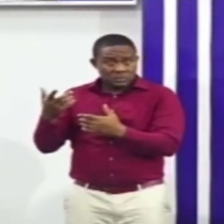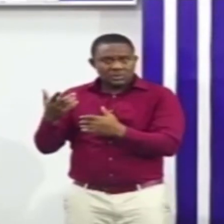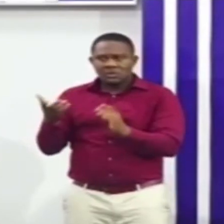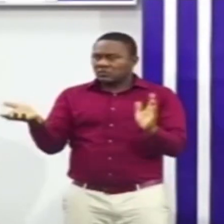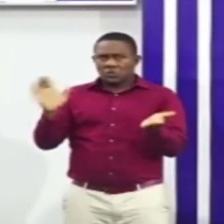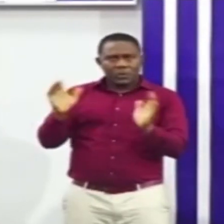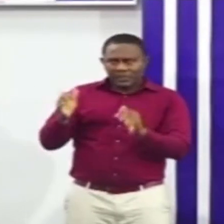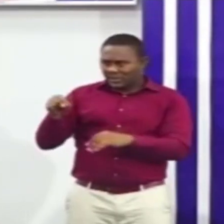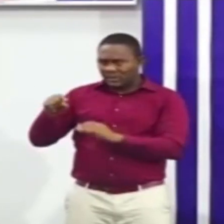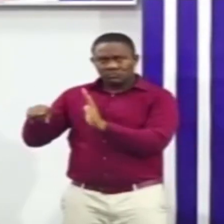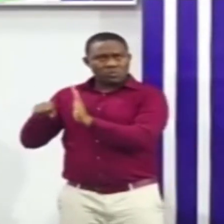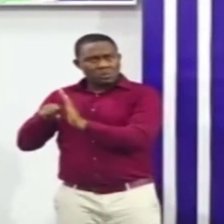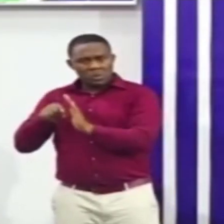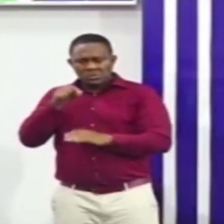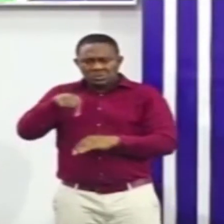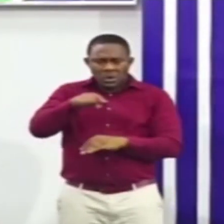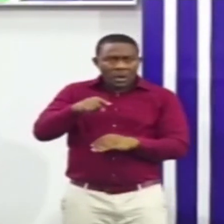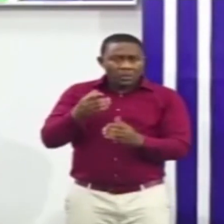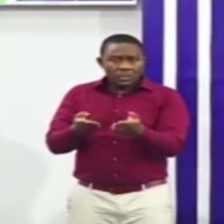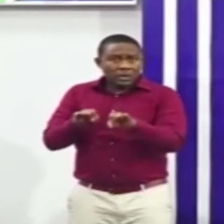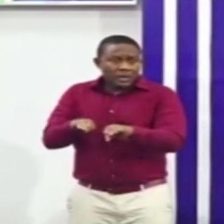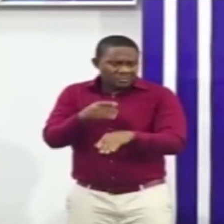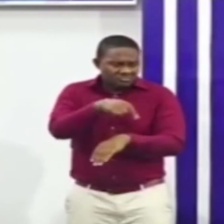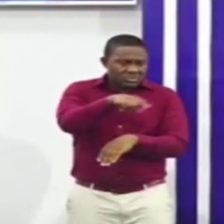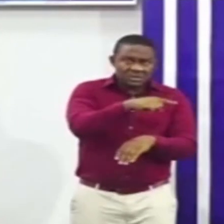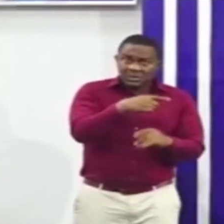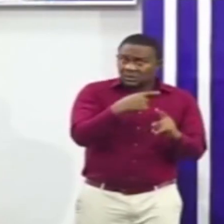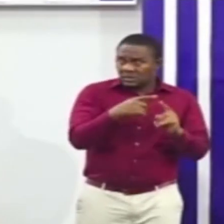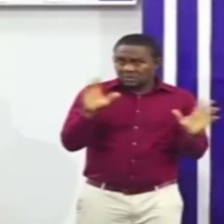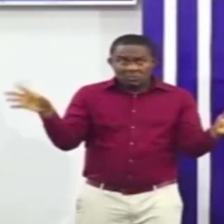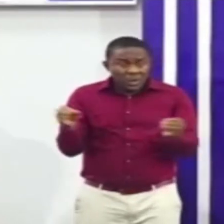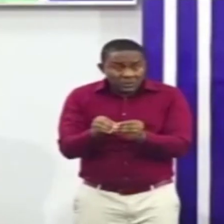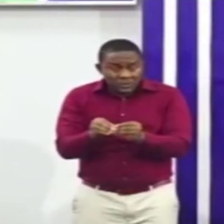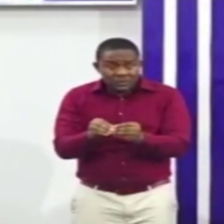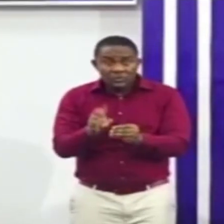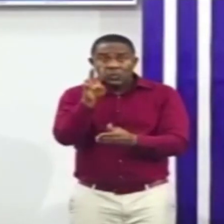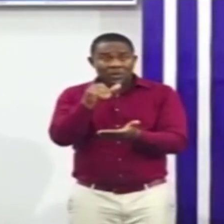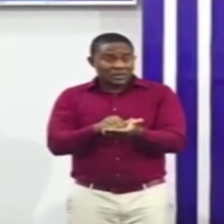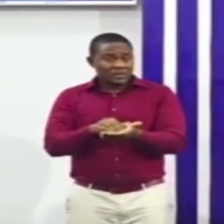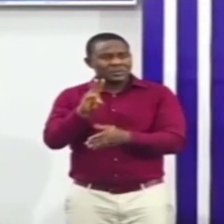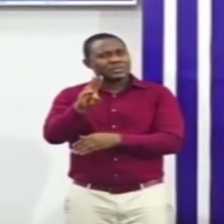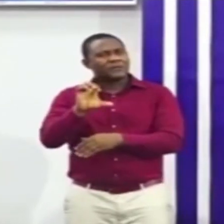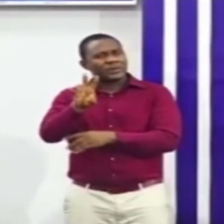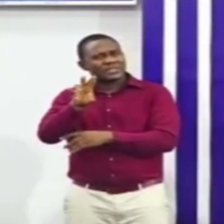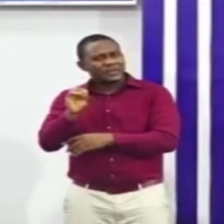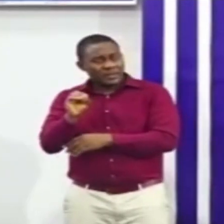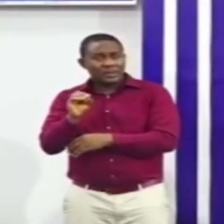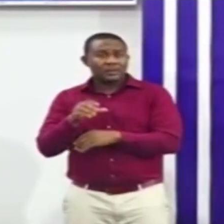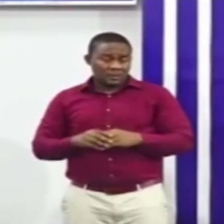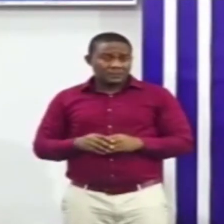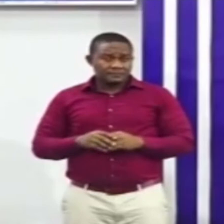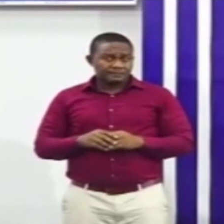and those who have died, and that gives us about 1,770. There are still a number of people